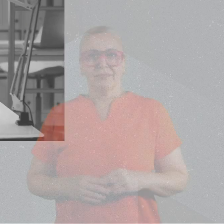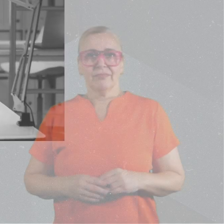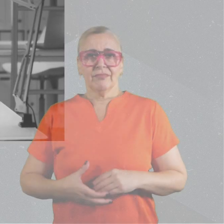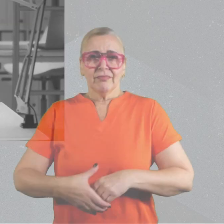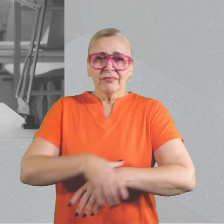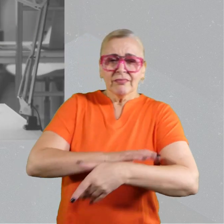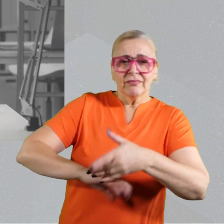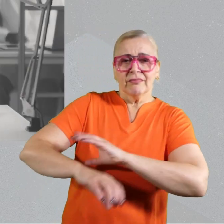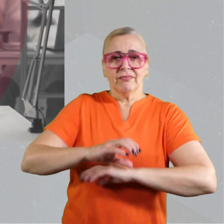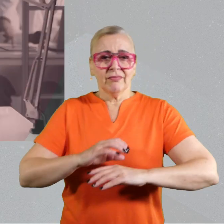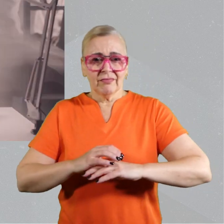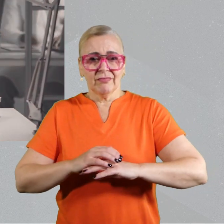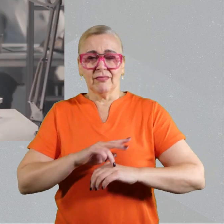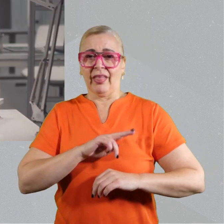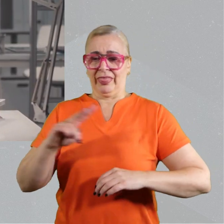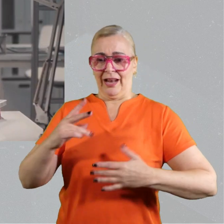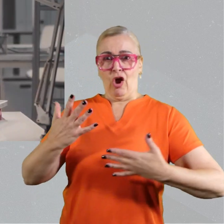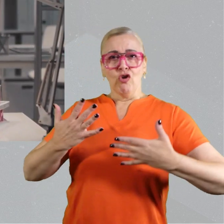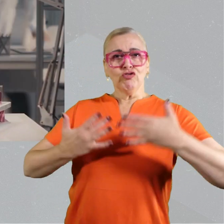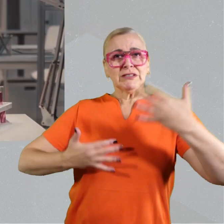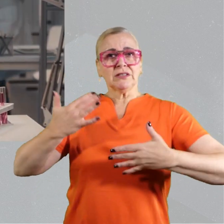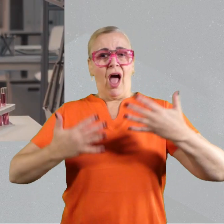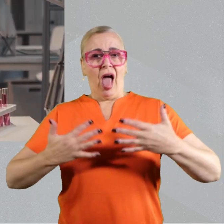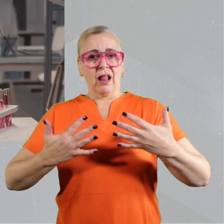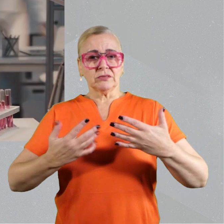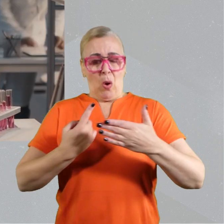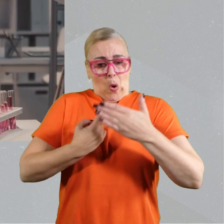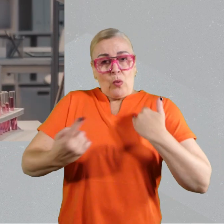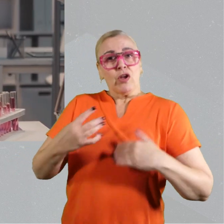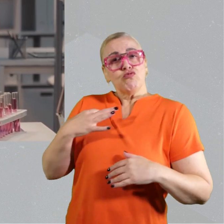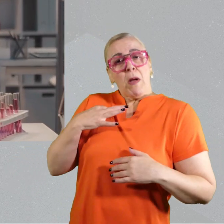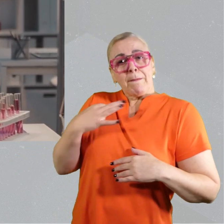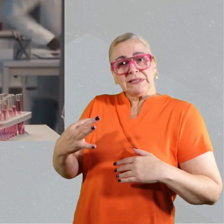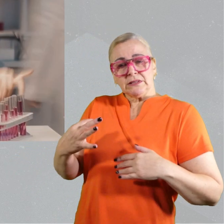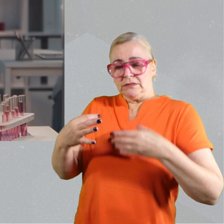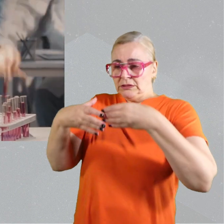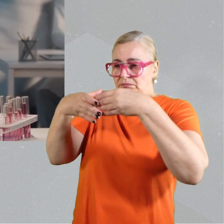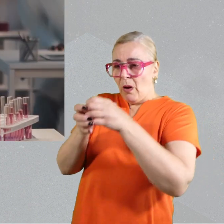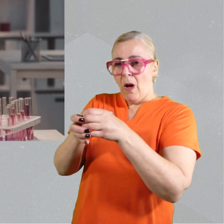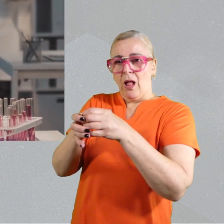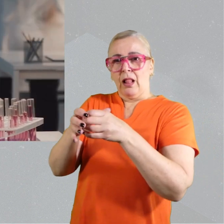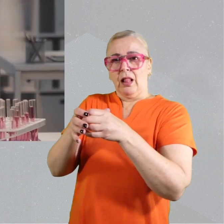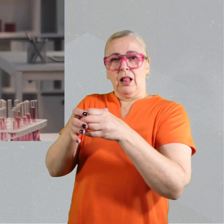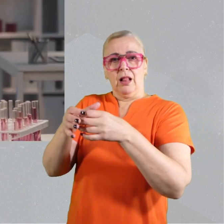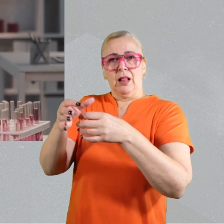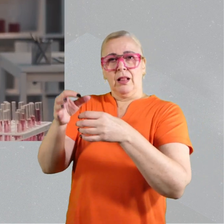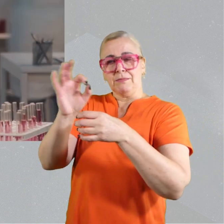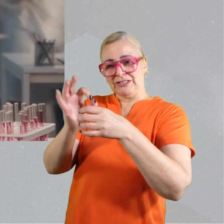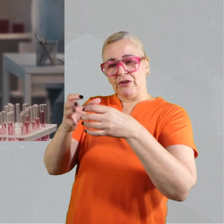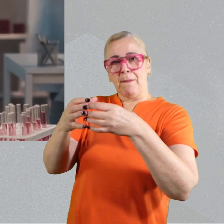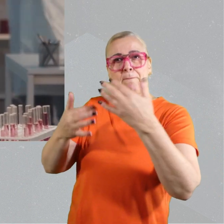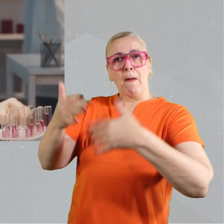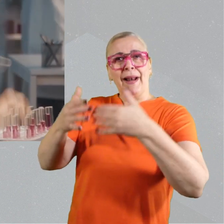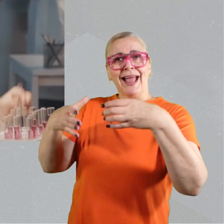Doing all this work and then the result only represents a small percentage of the population.